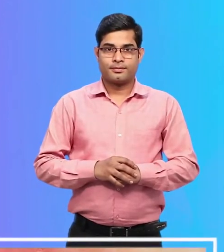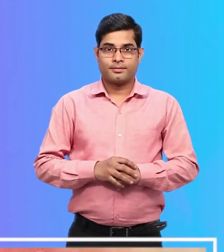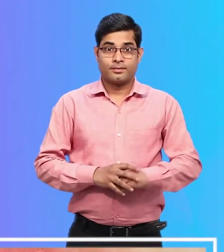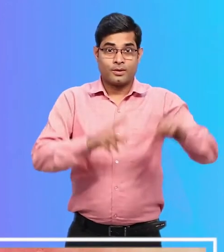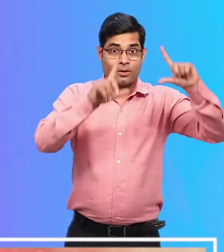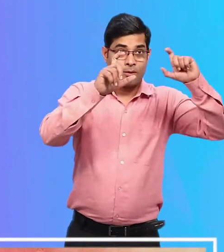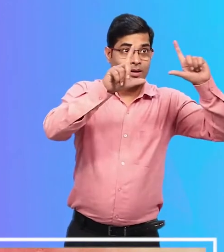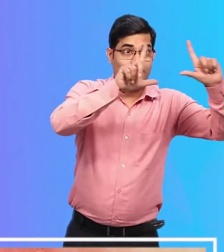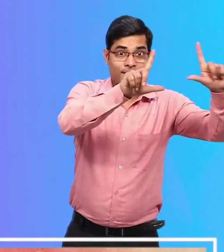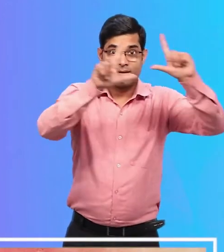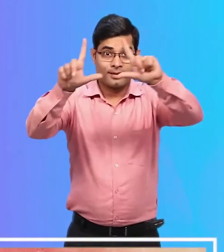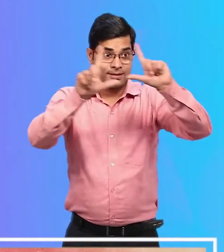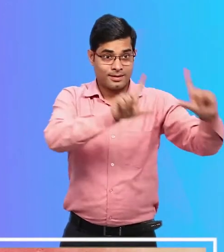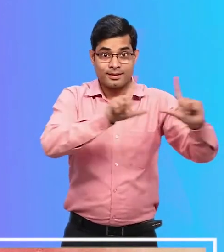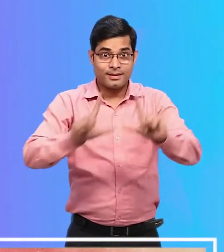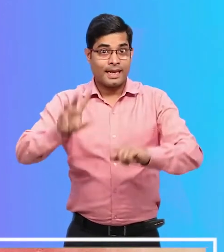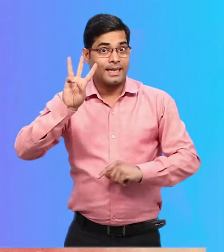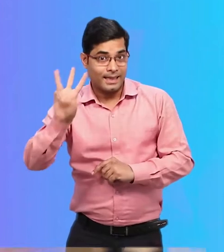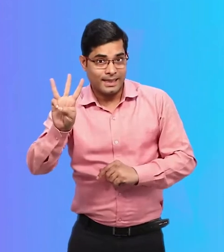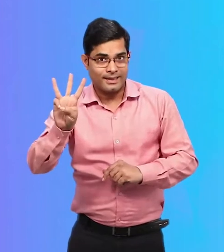This frame also has three pictures.